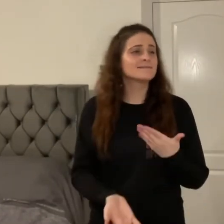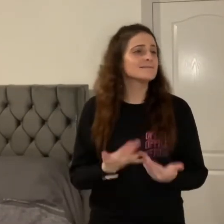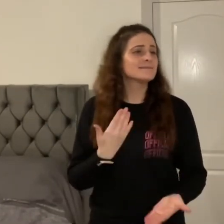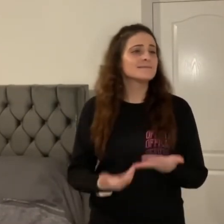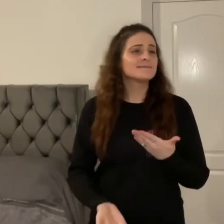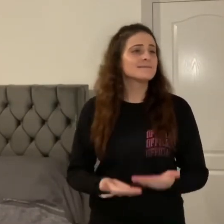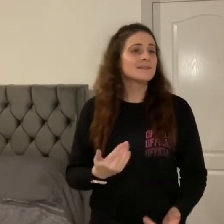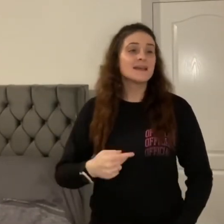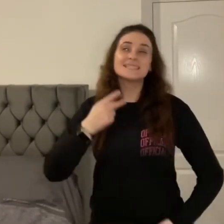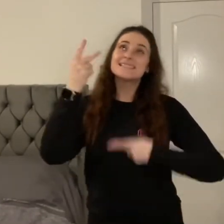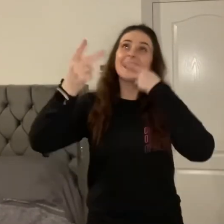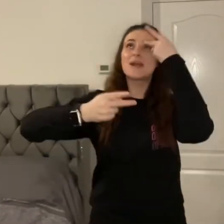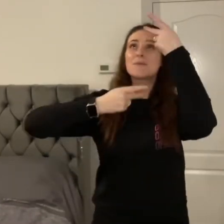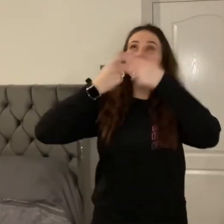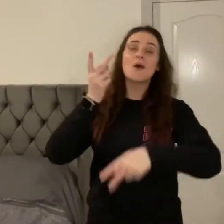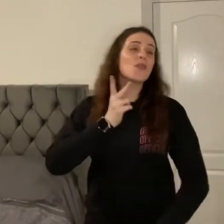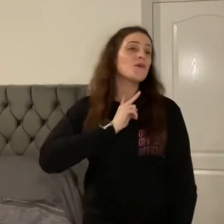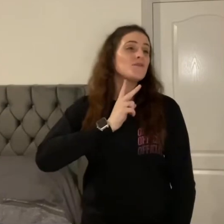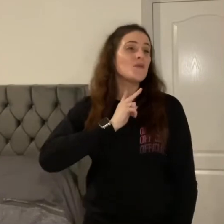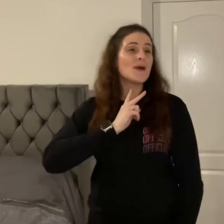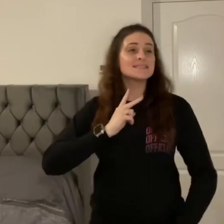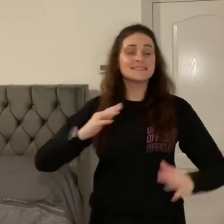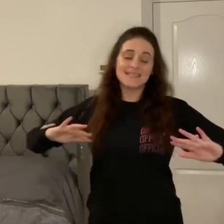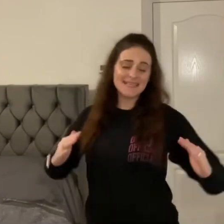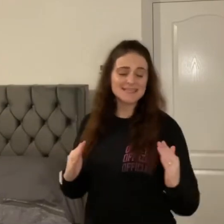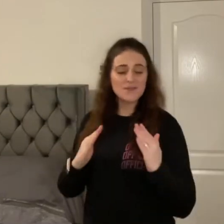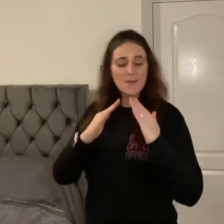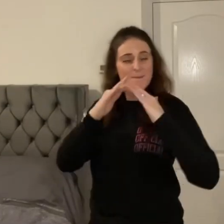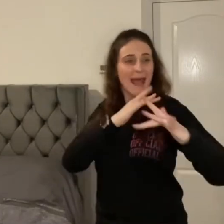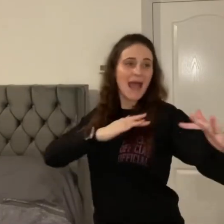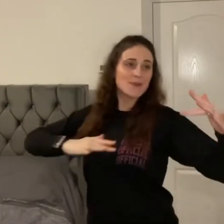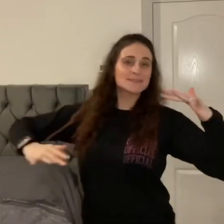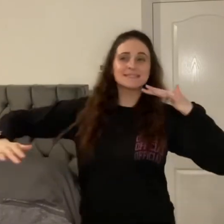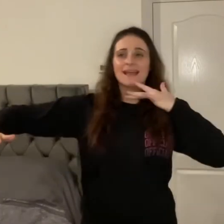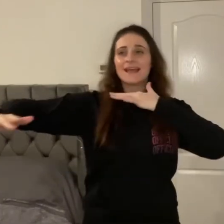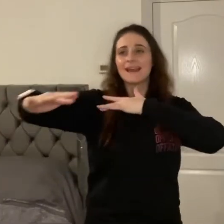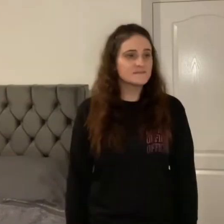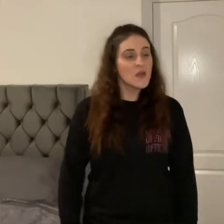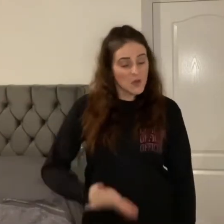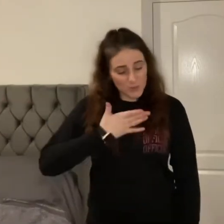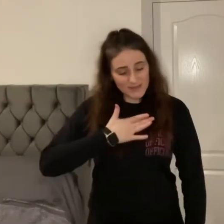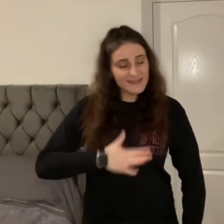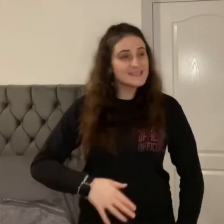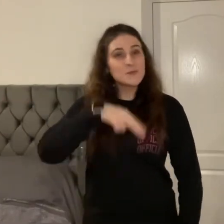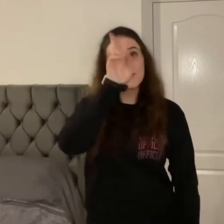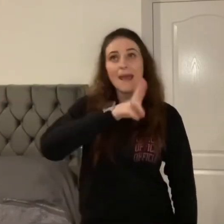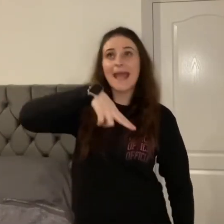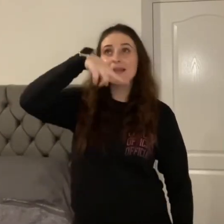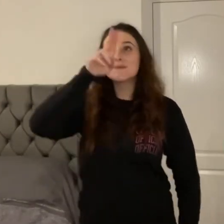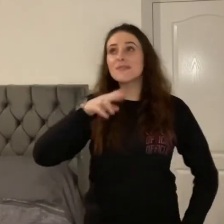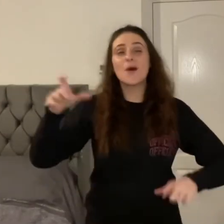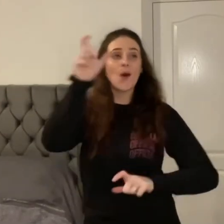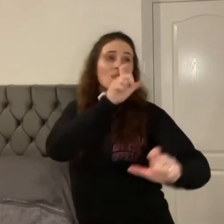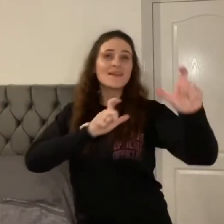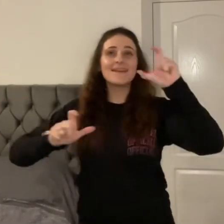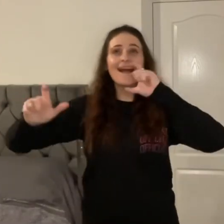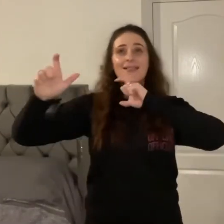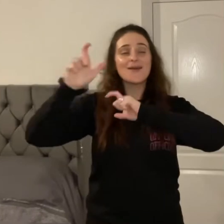We need to sing with all the voices of the mountain. We need to paint with all the colors